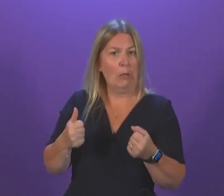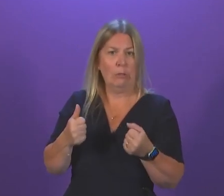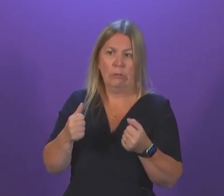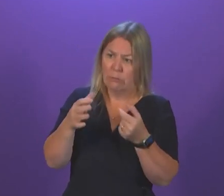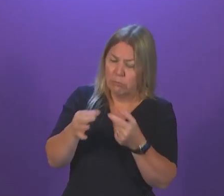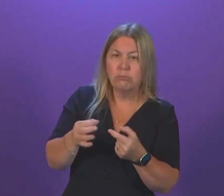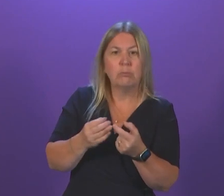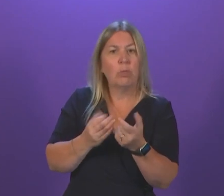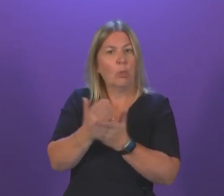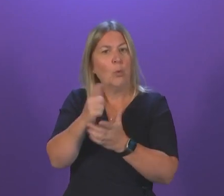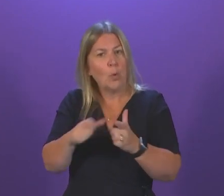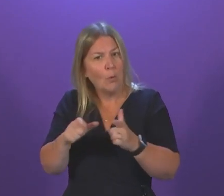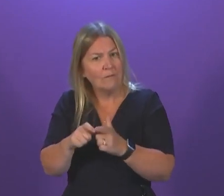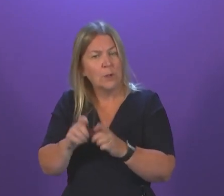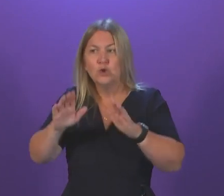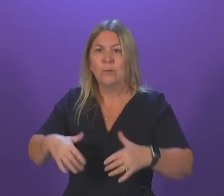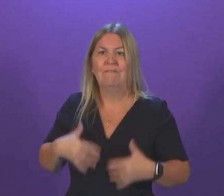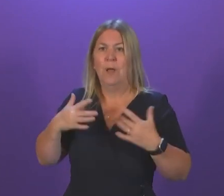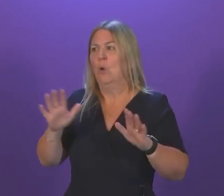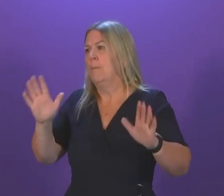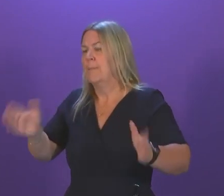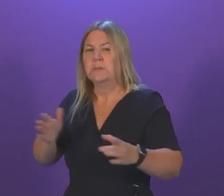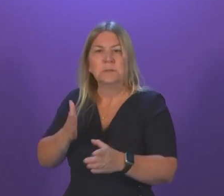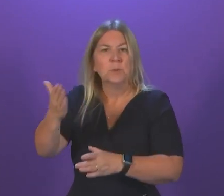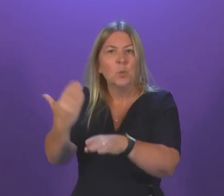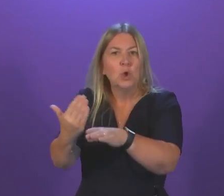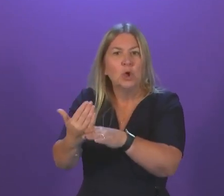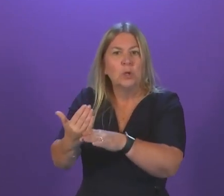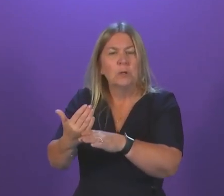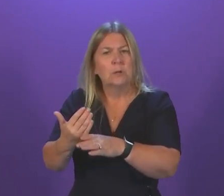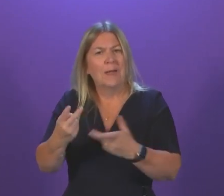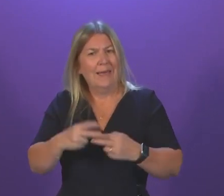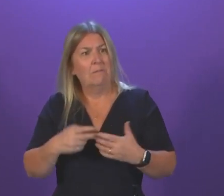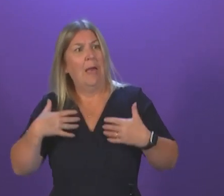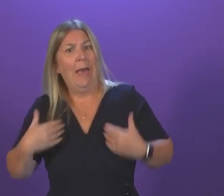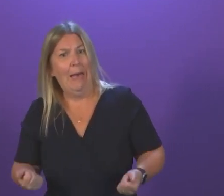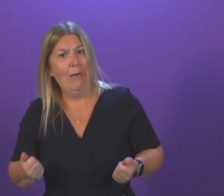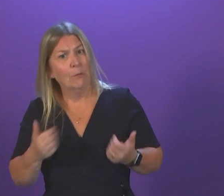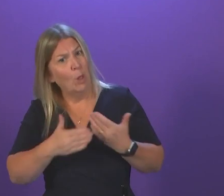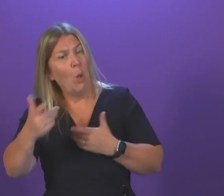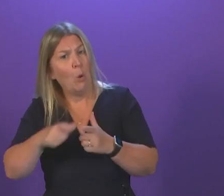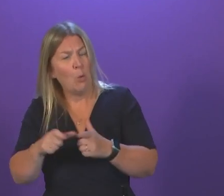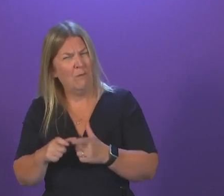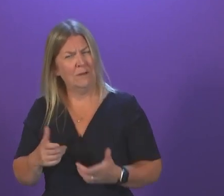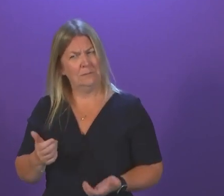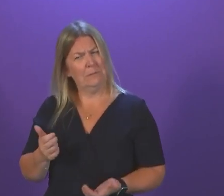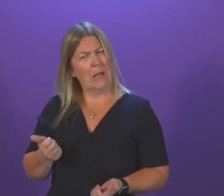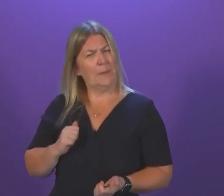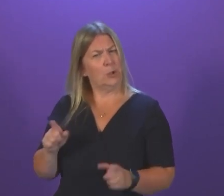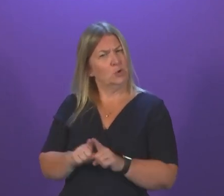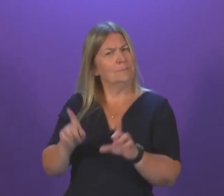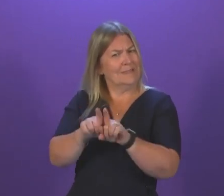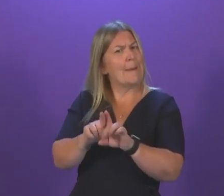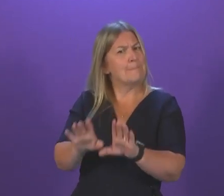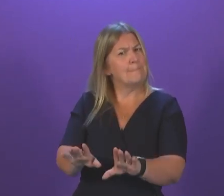pressured to go to work if their health says that it is not right for them to be at work and that applies in relation to people who have